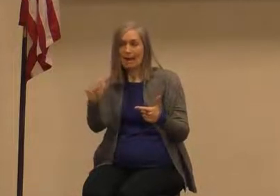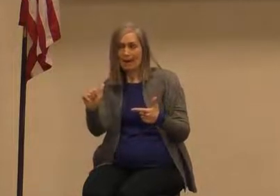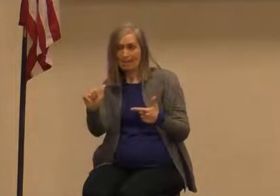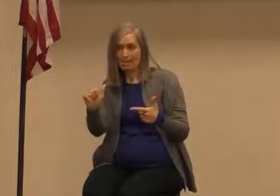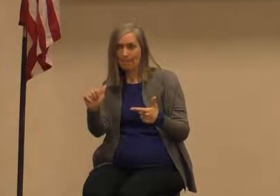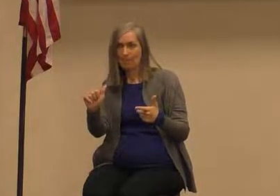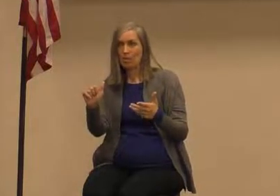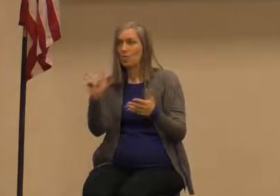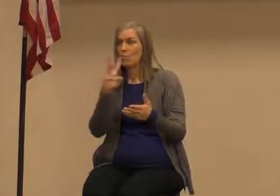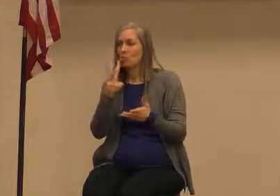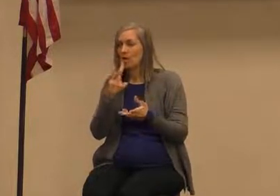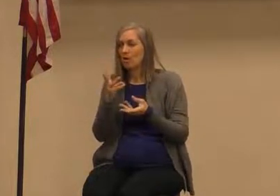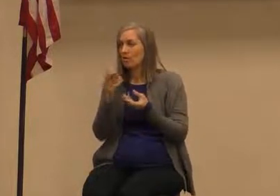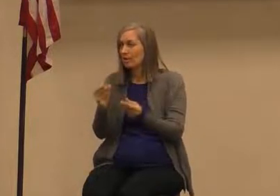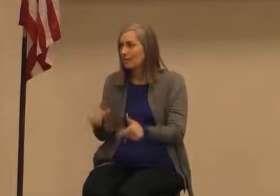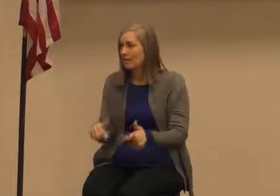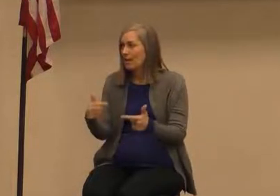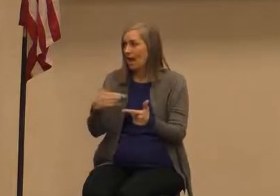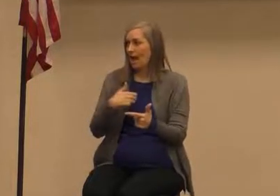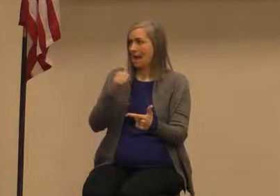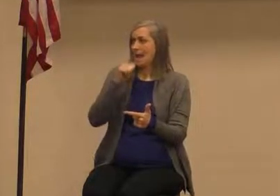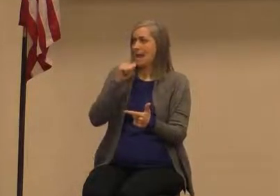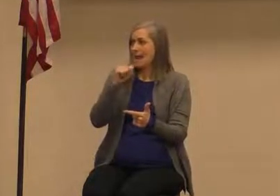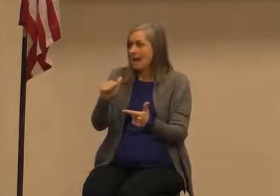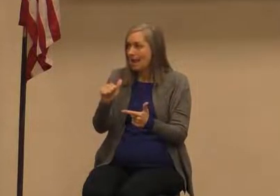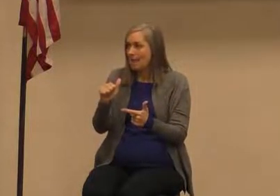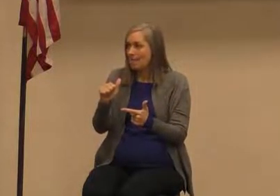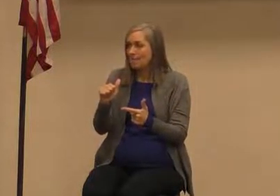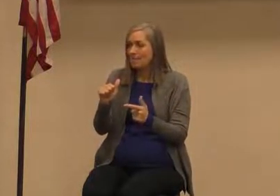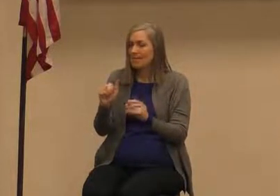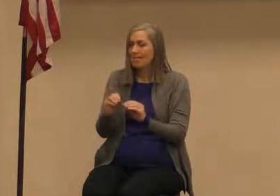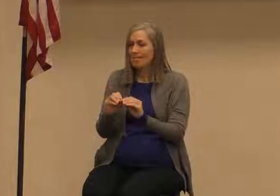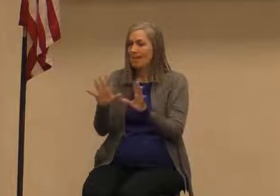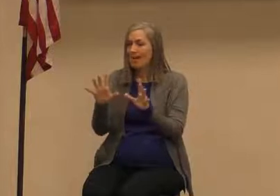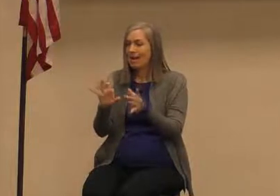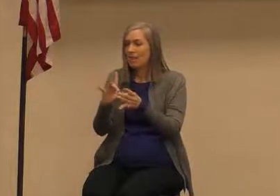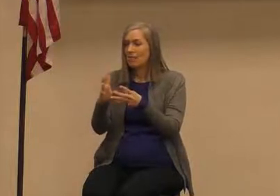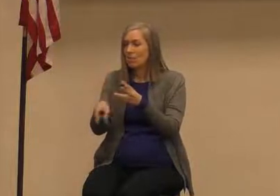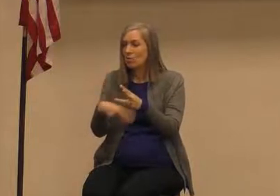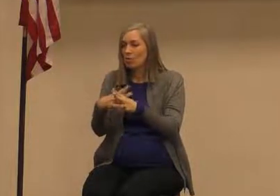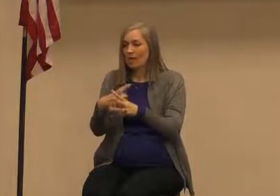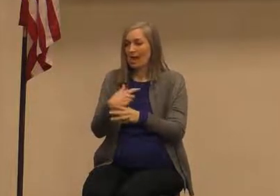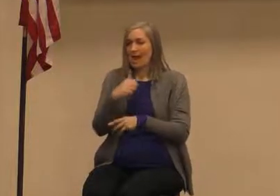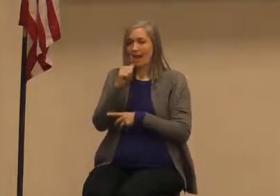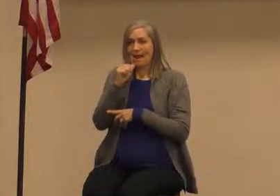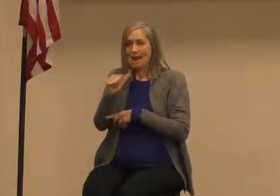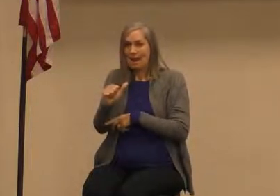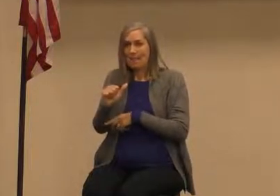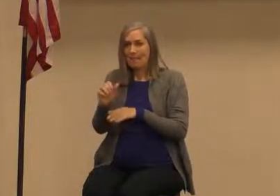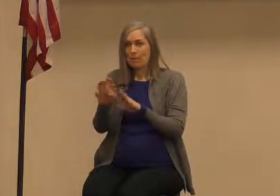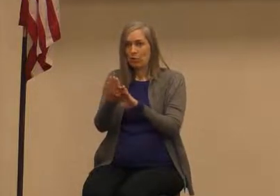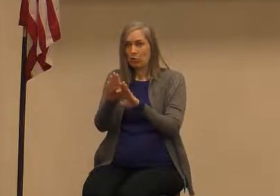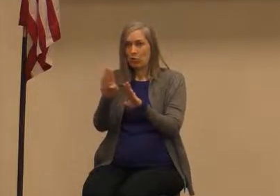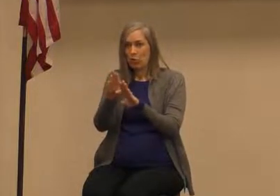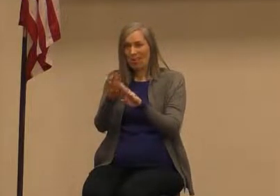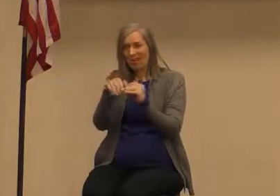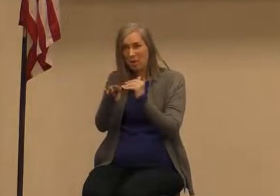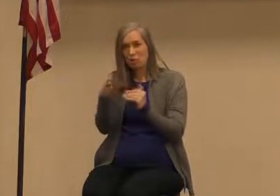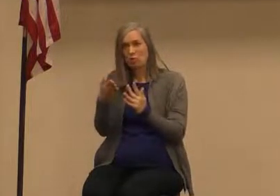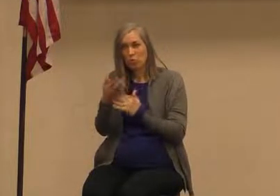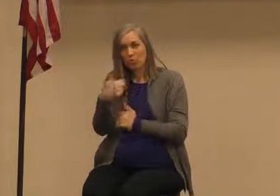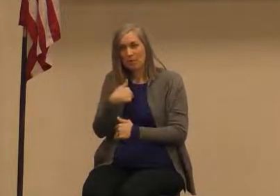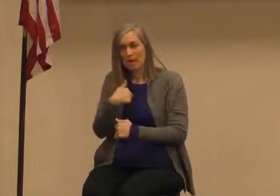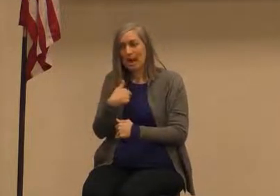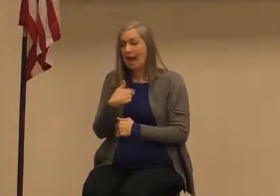I am the light of the world I am the door enter through me he says I am the good shepherd my